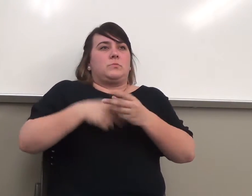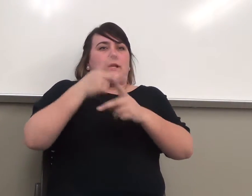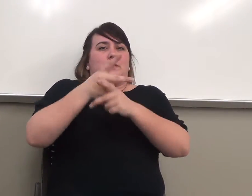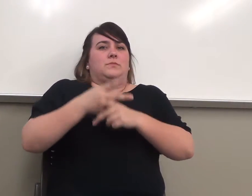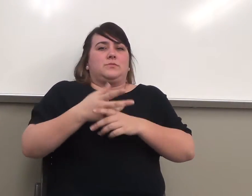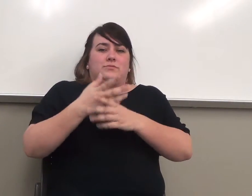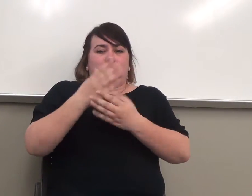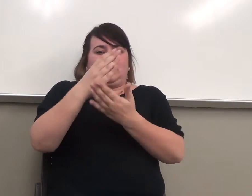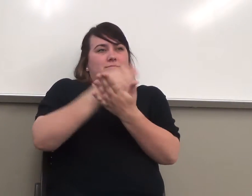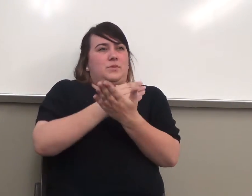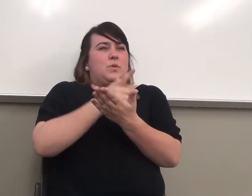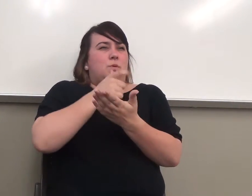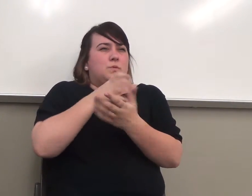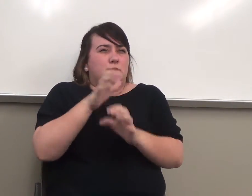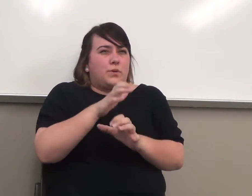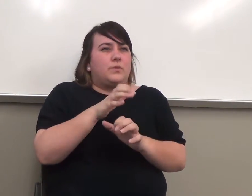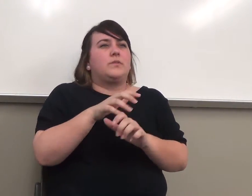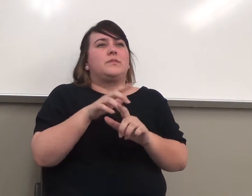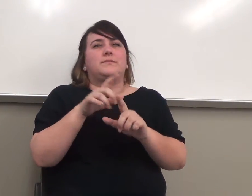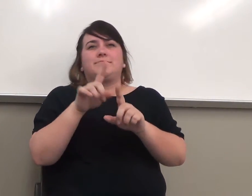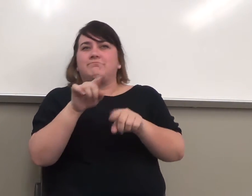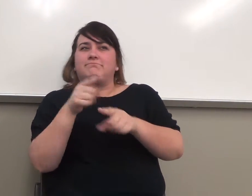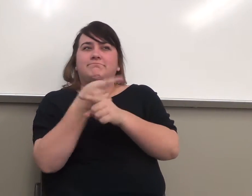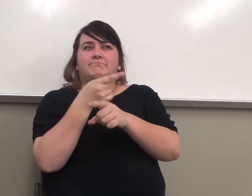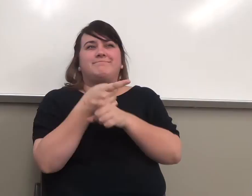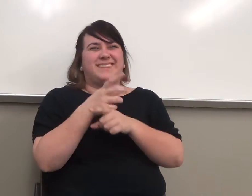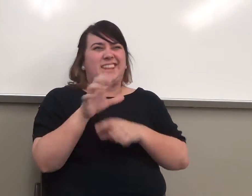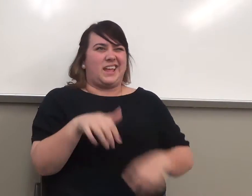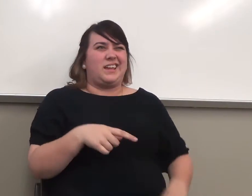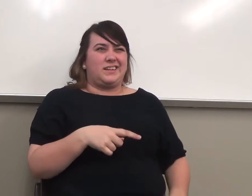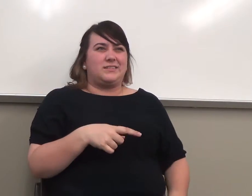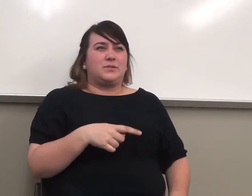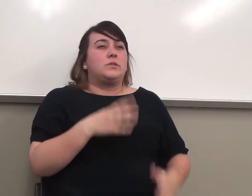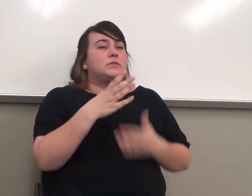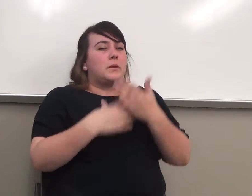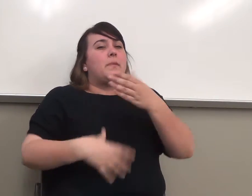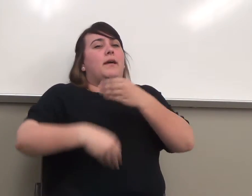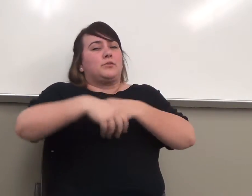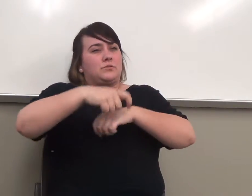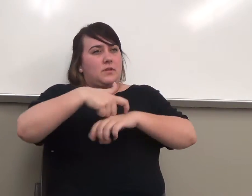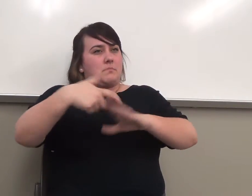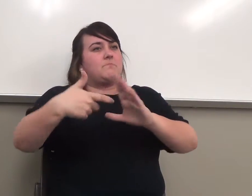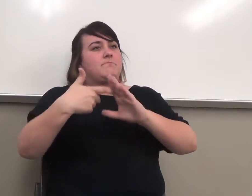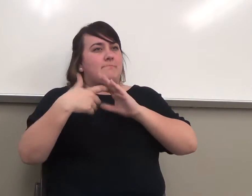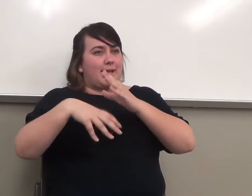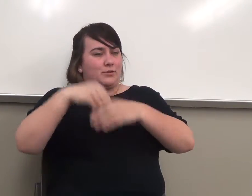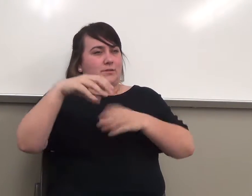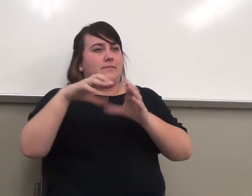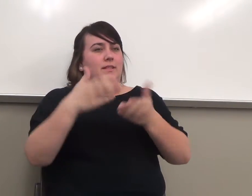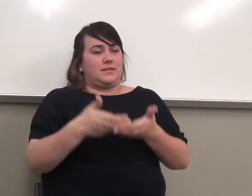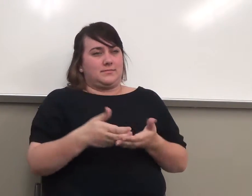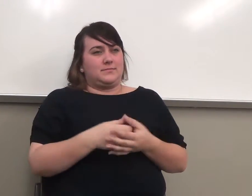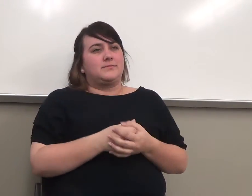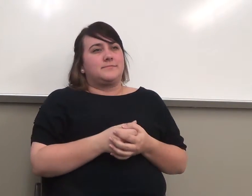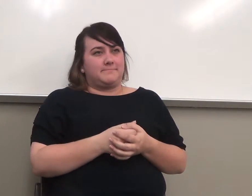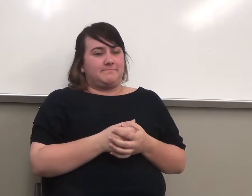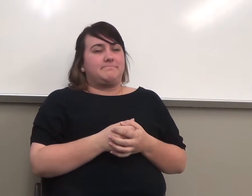whether you're doing it. So there is some extra time required on campus. This is the time,